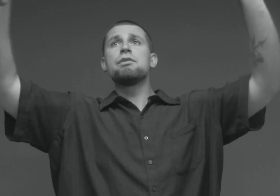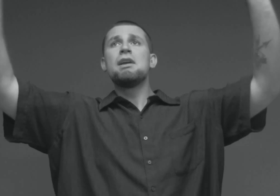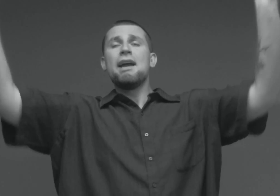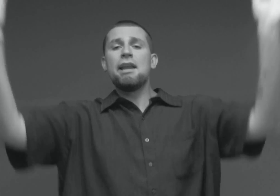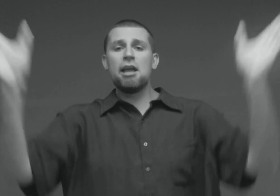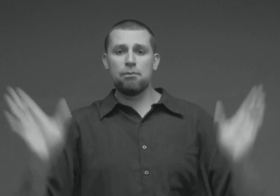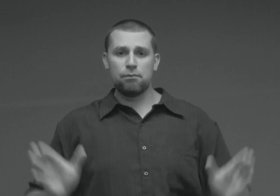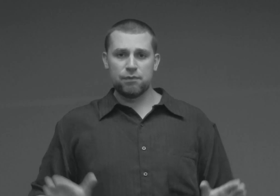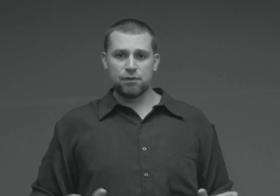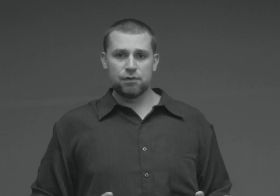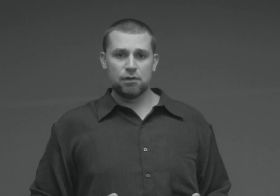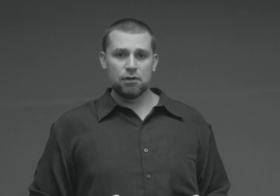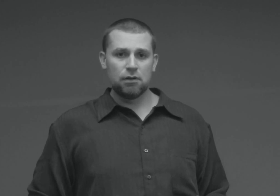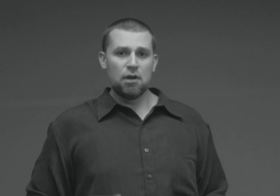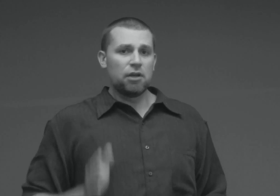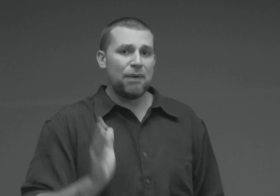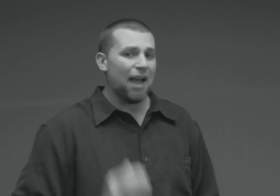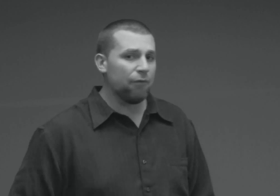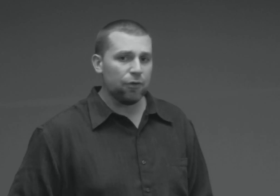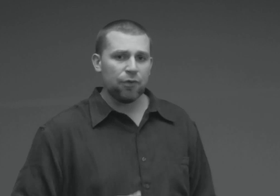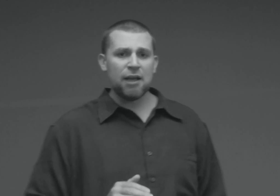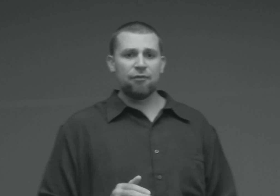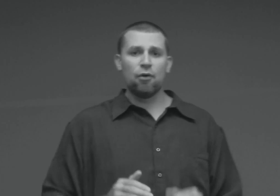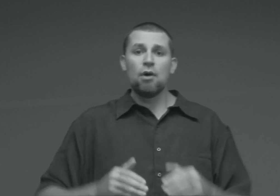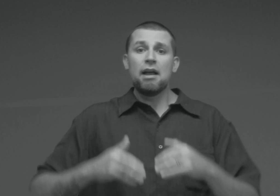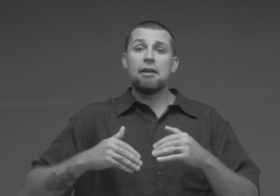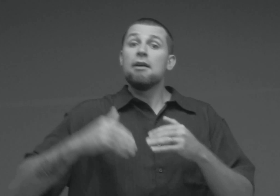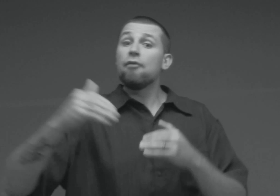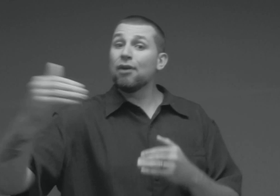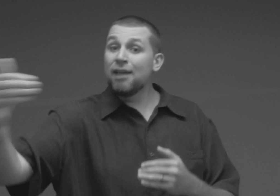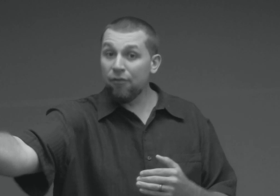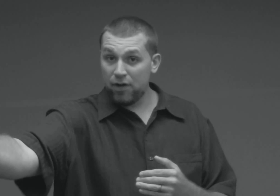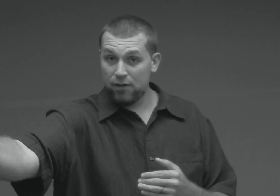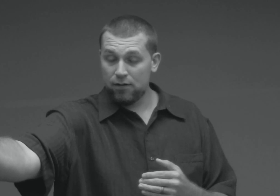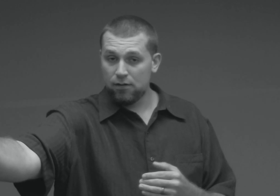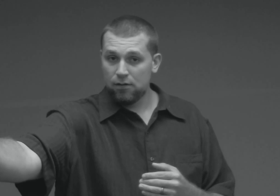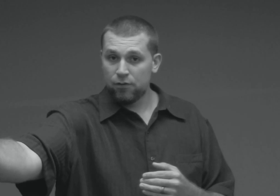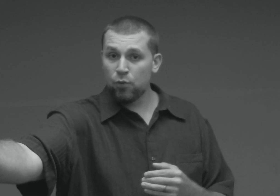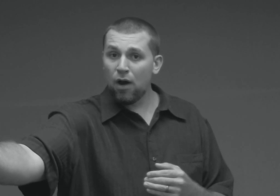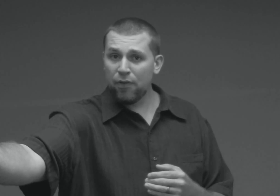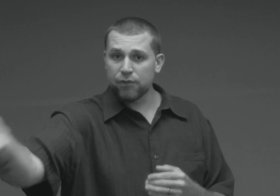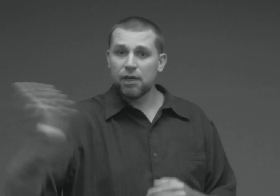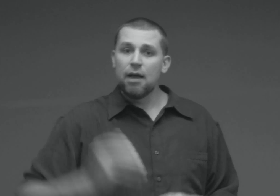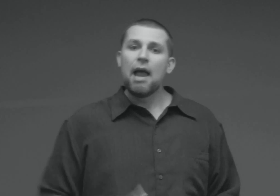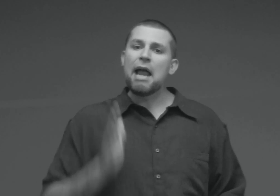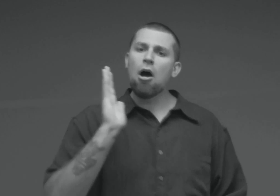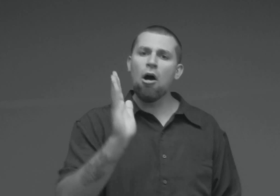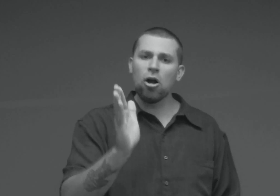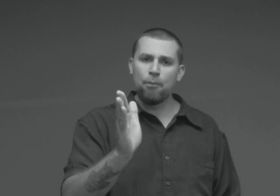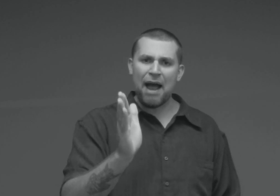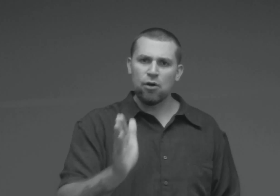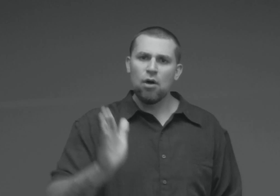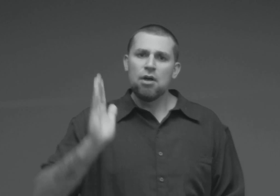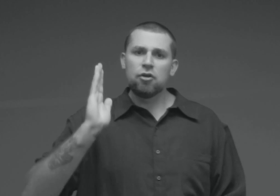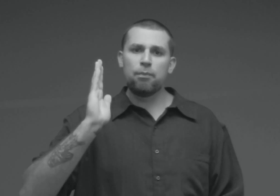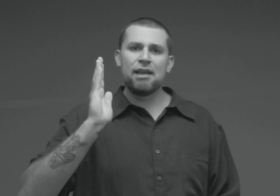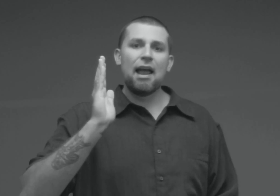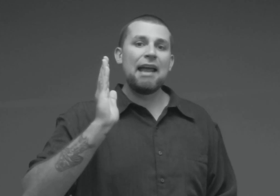and hymns, to be ever thankful and forgiving to others, a hard battle to be a